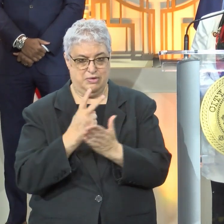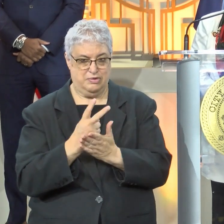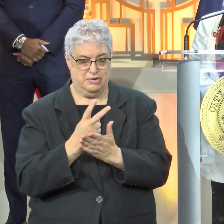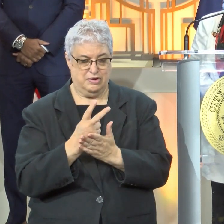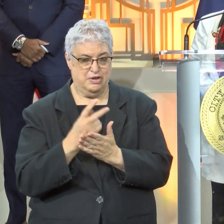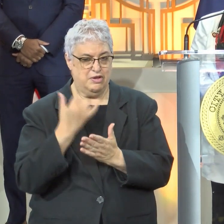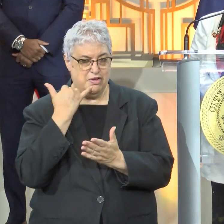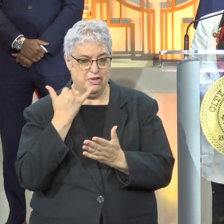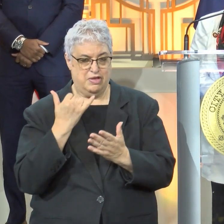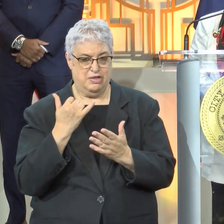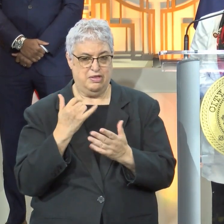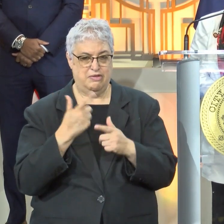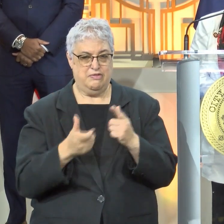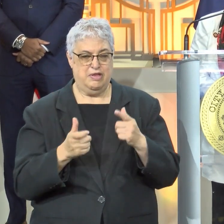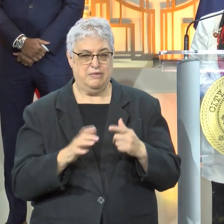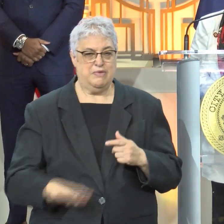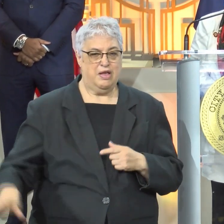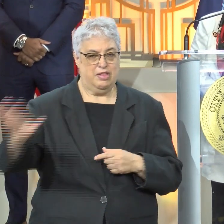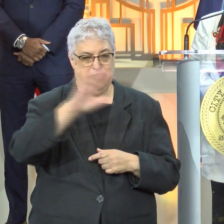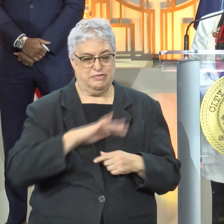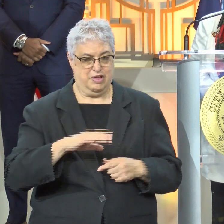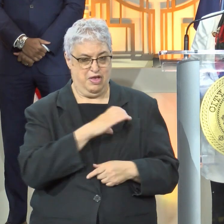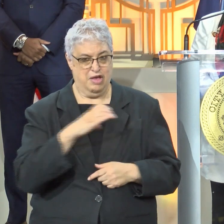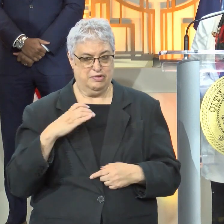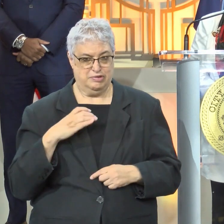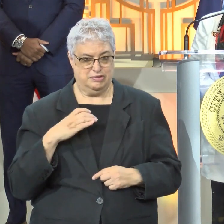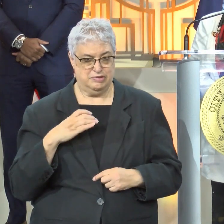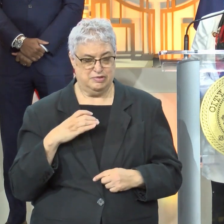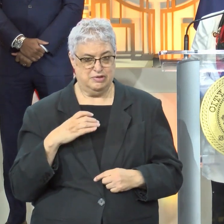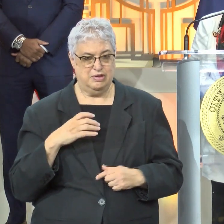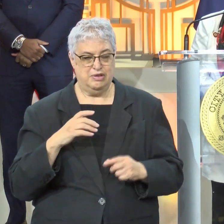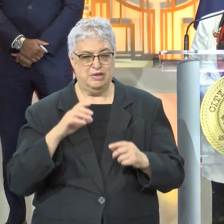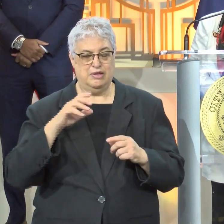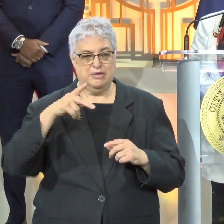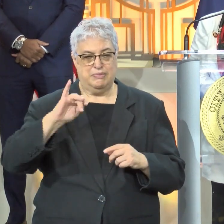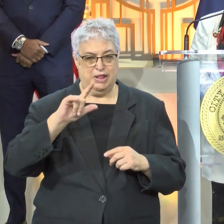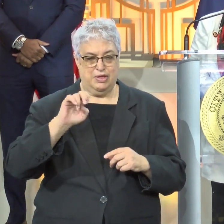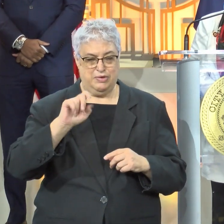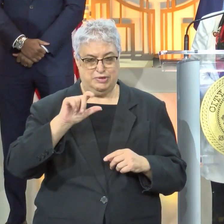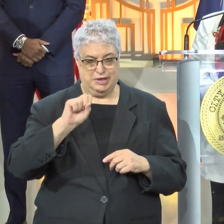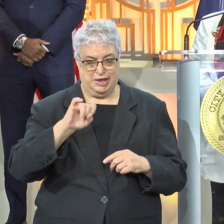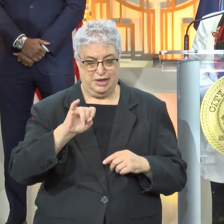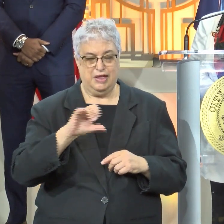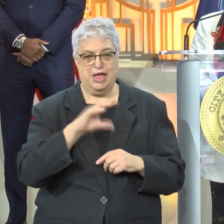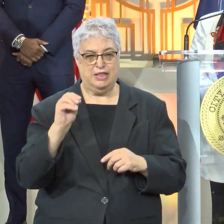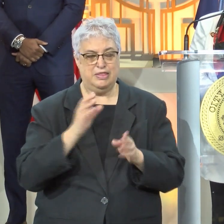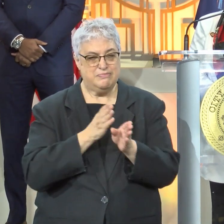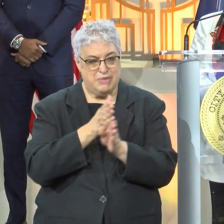with members from around the nation, members of Congress, Speaker Pelosi. And the main topic